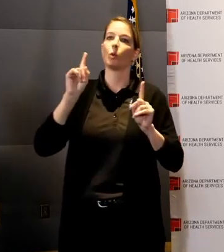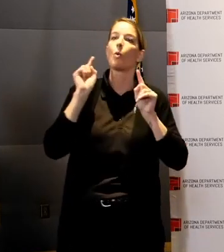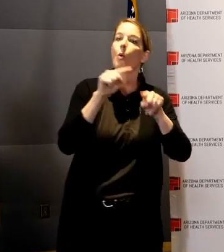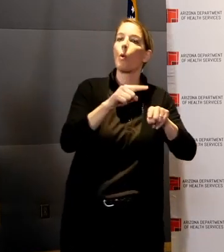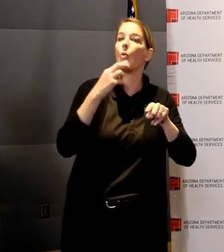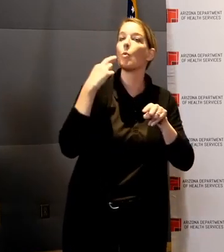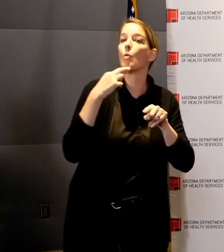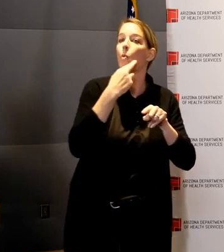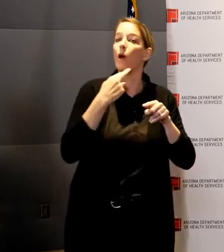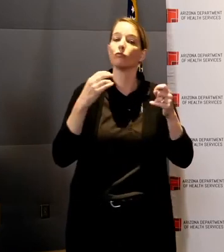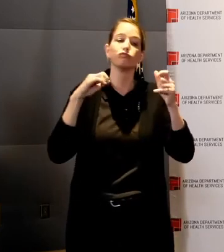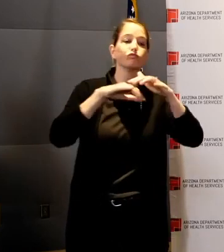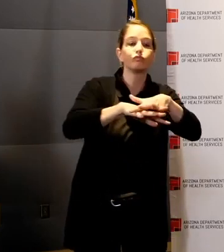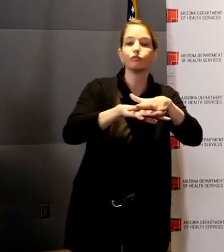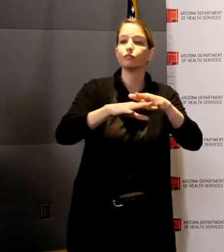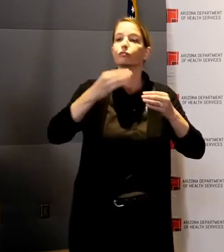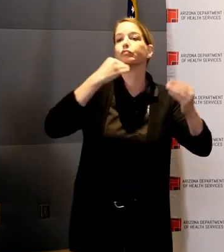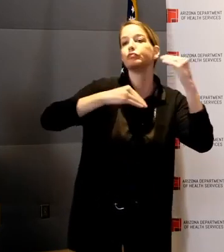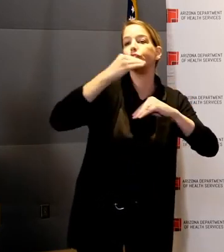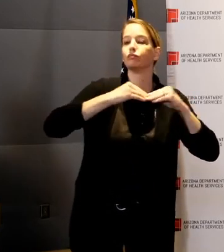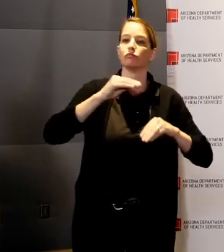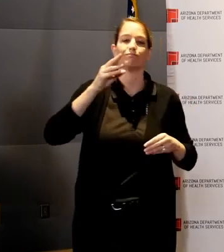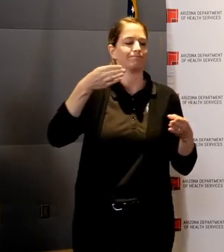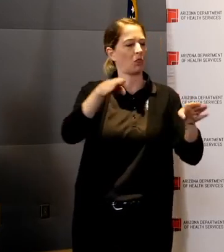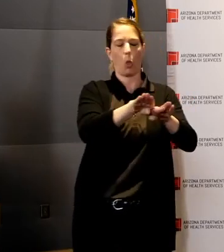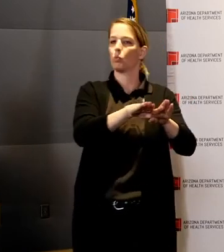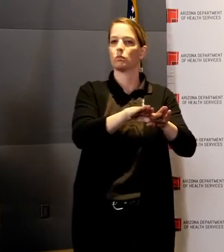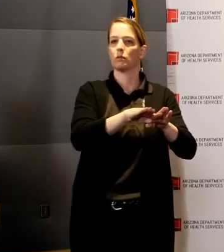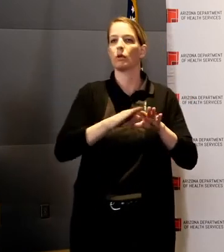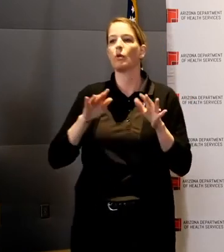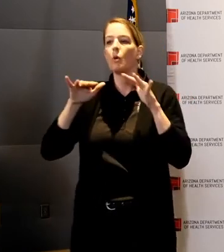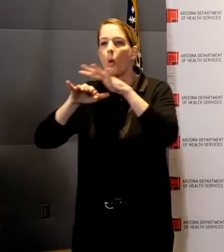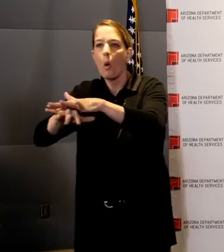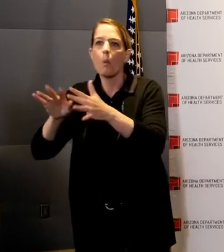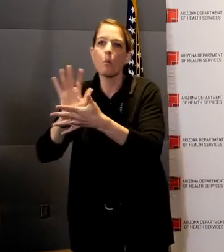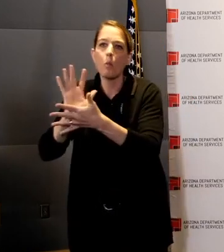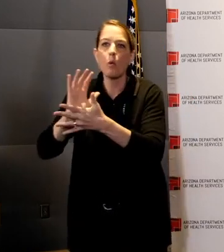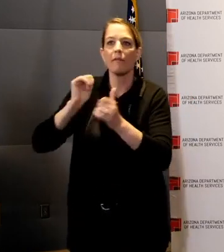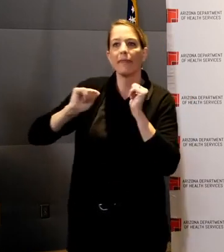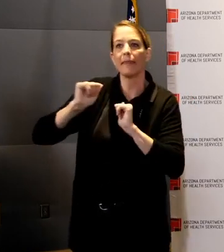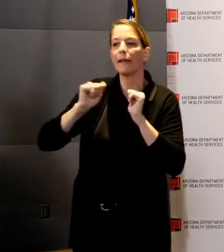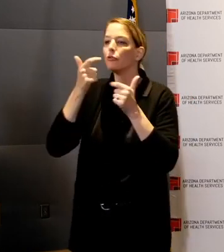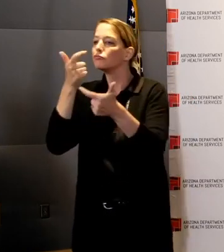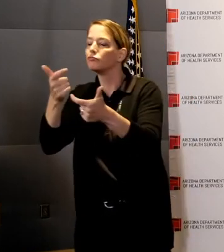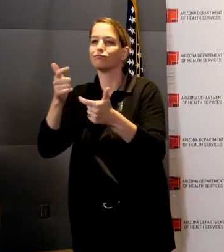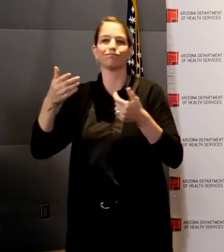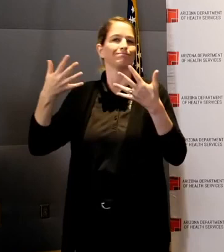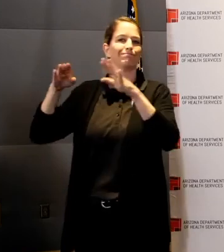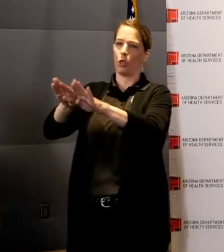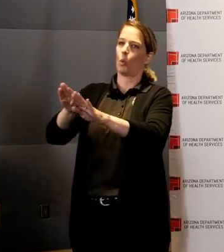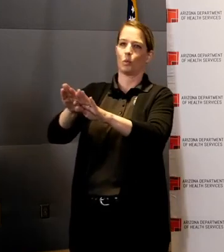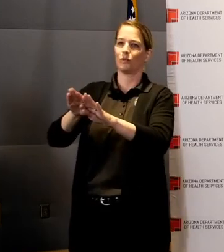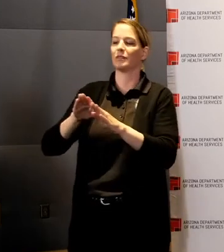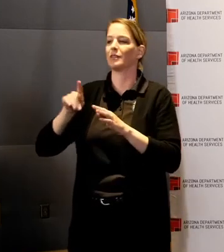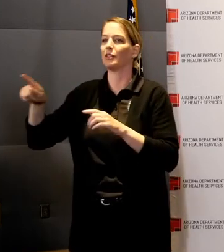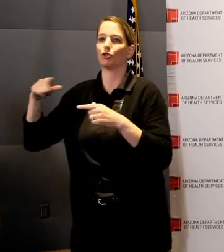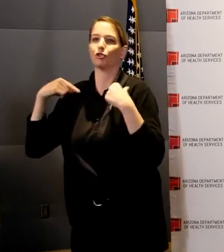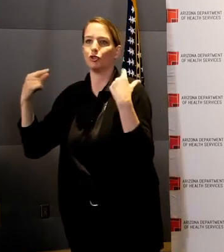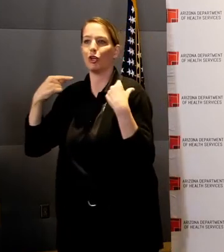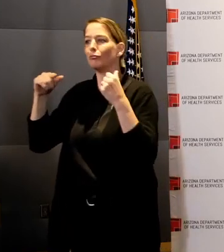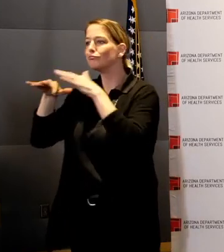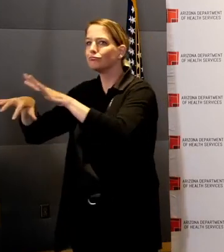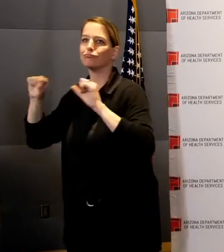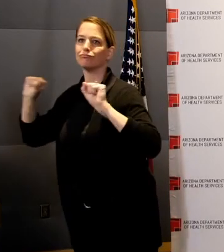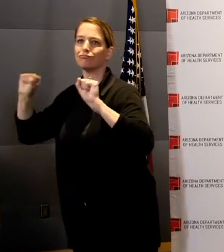and gyms in areas of community spread. While testing capacity has increased, we continue to face the national